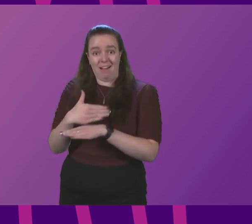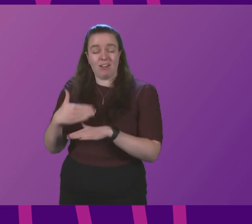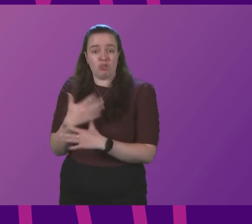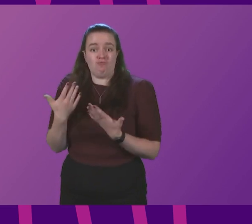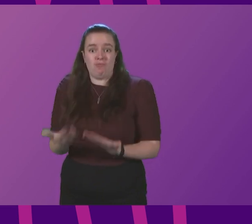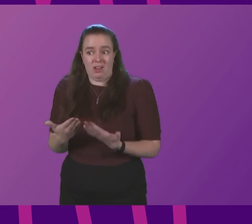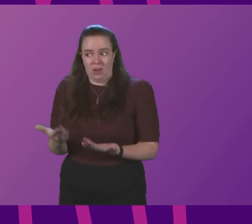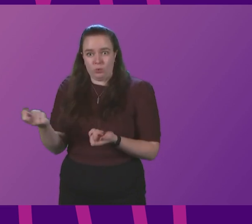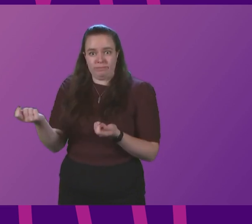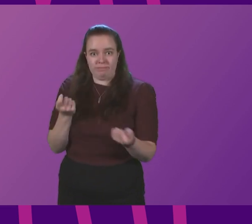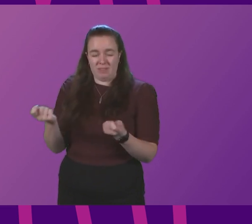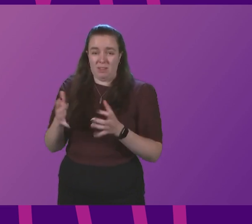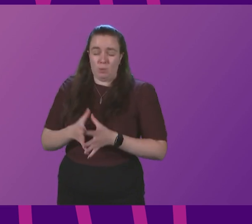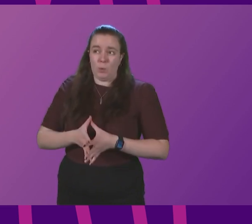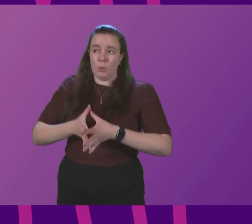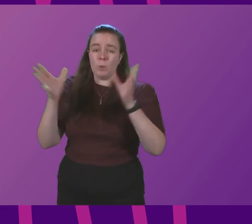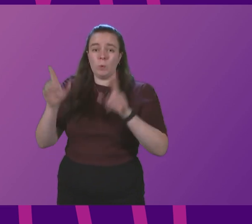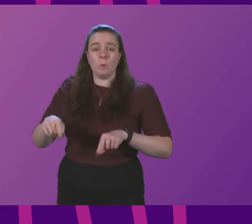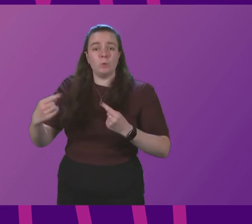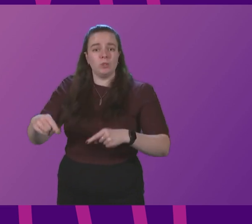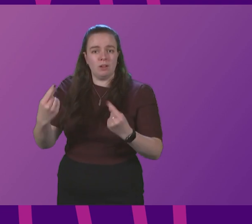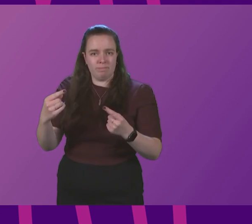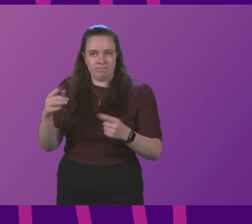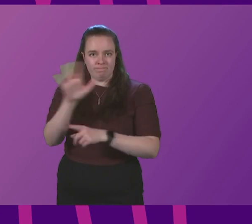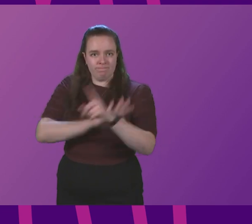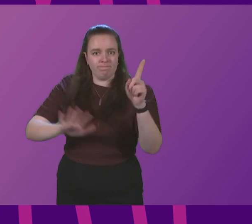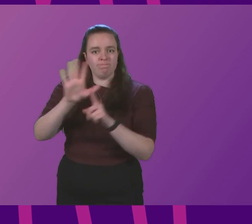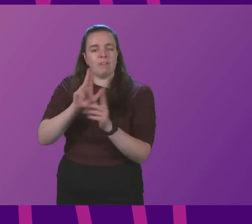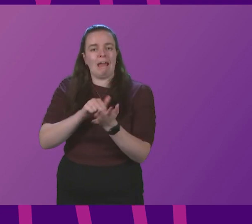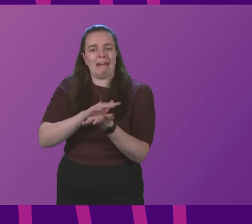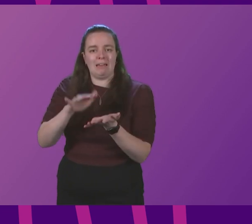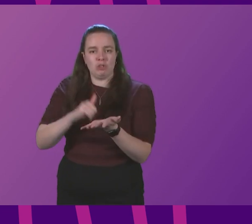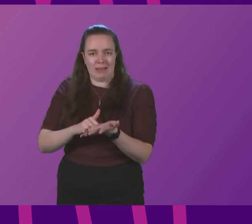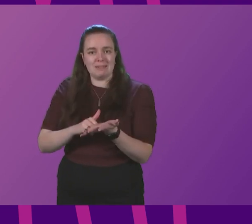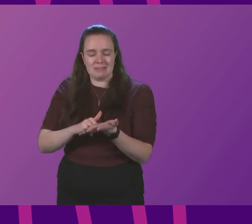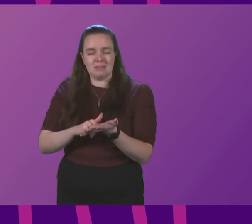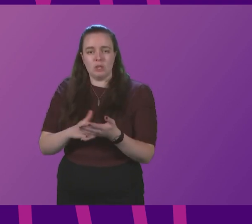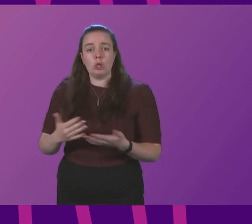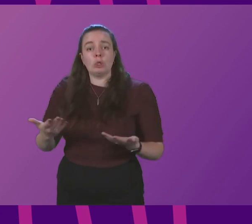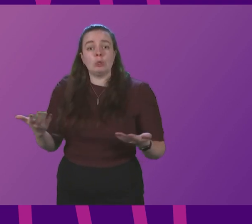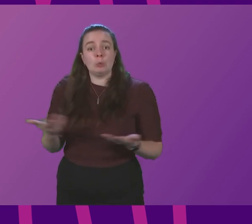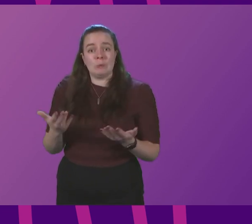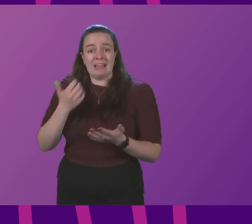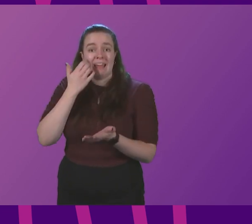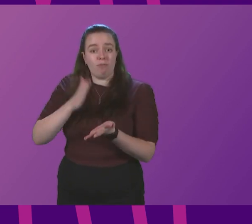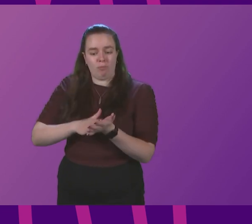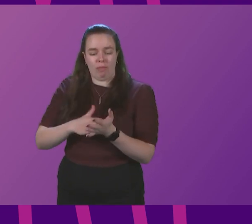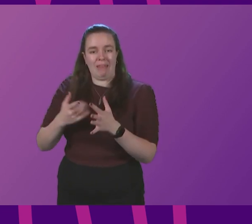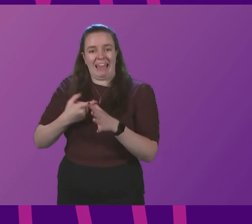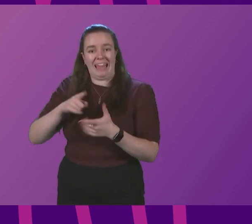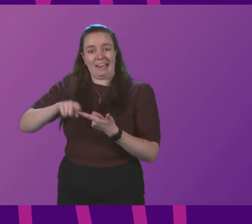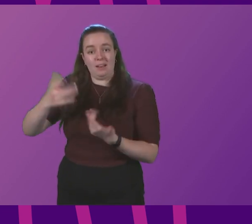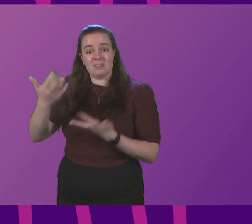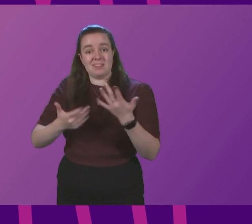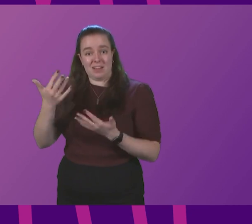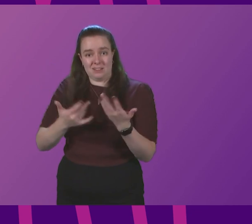to tackle these huge challenges facing Scotland's NHS. Today's monthly accident and emergency statistics